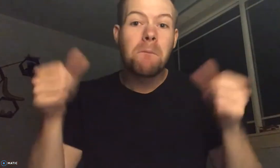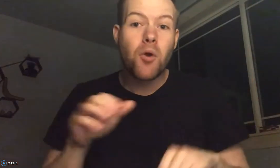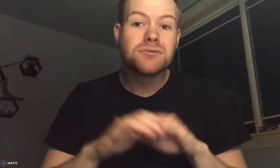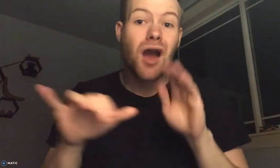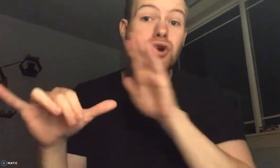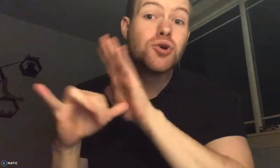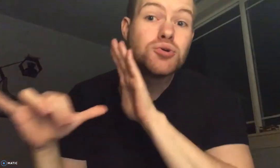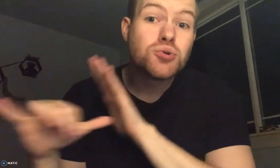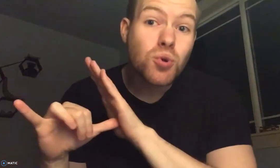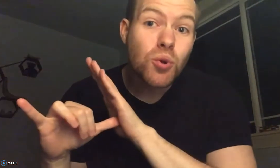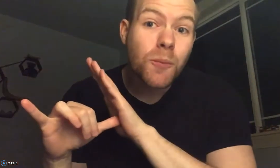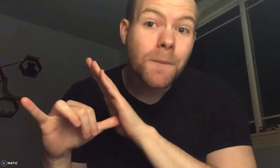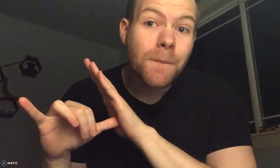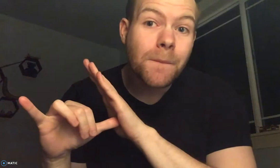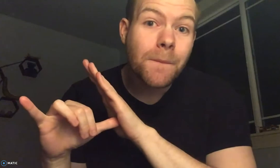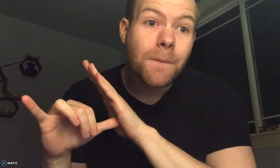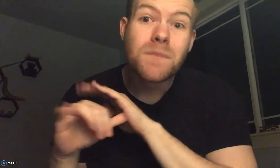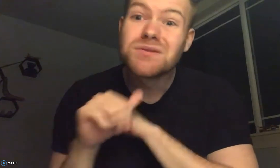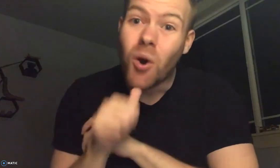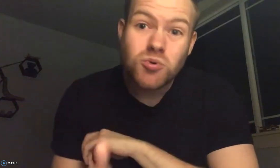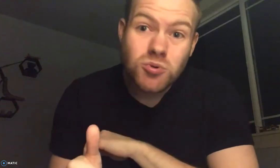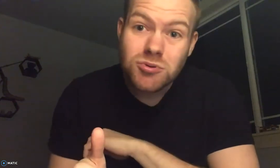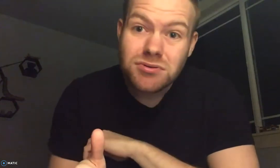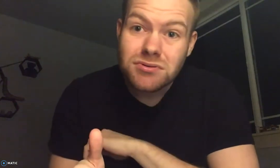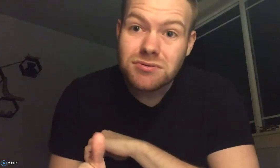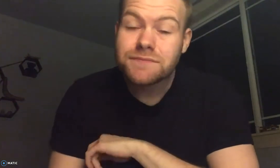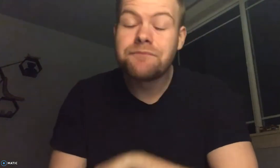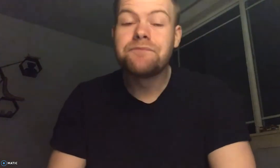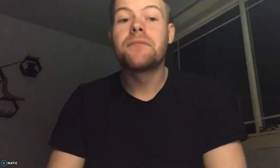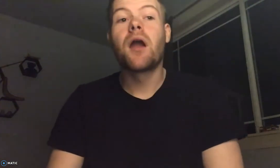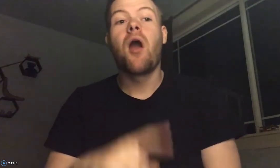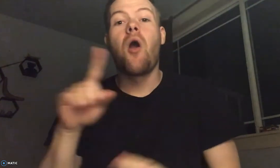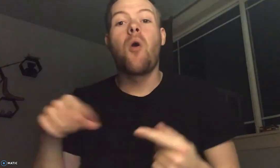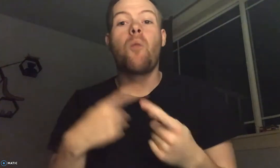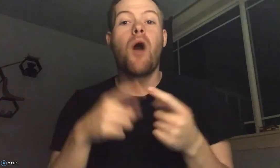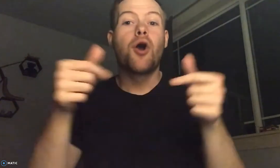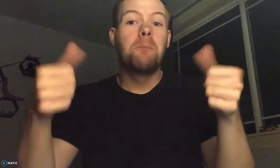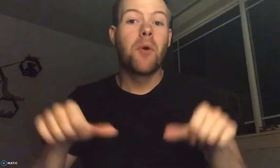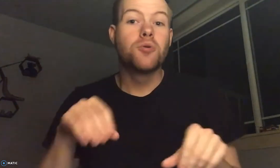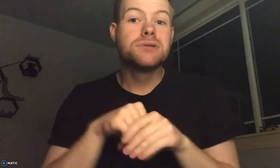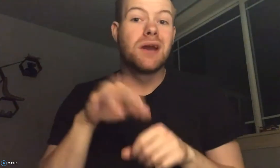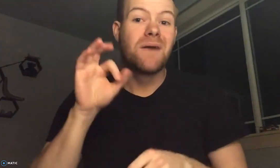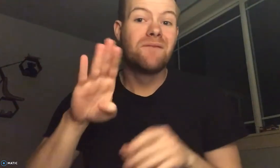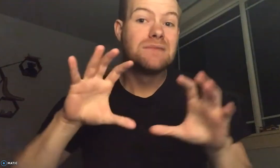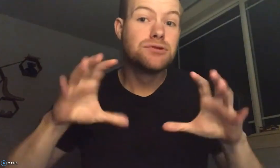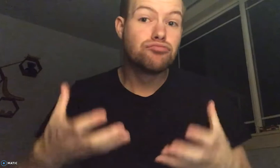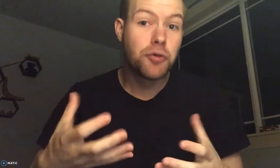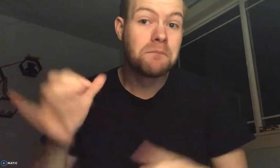But posting it on YouTube like that, don't do it. When you post a